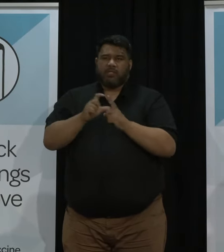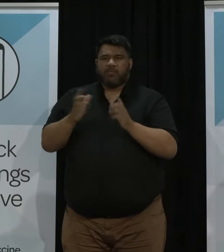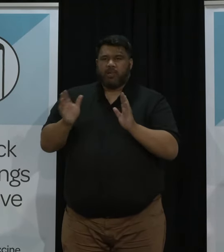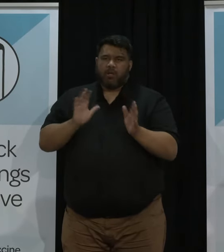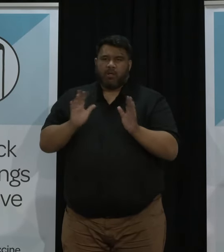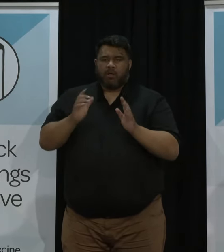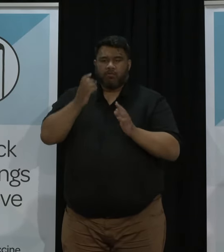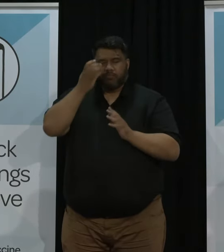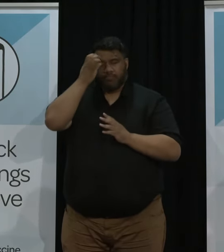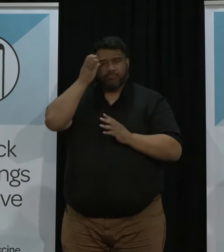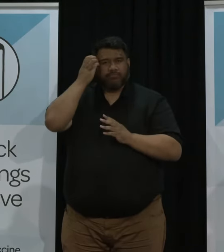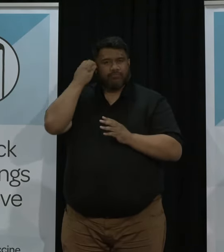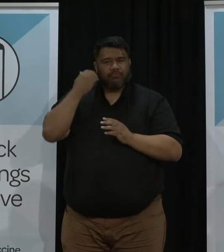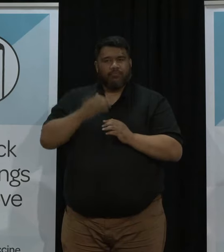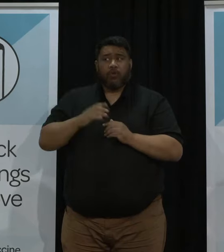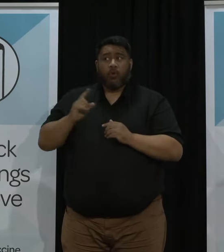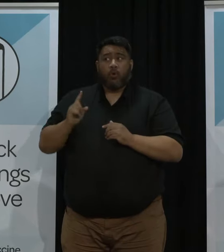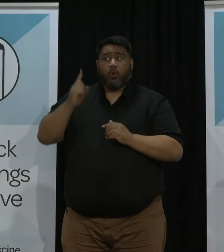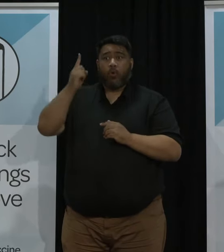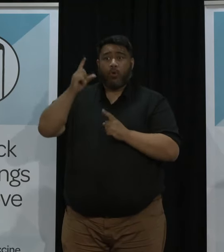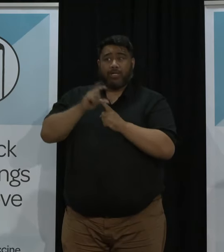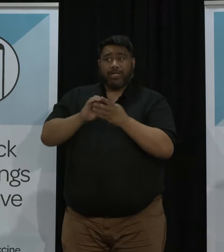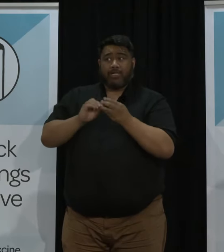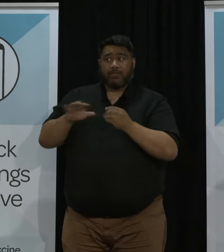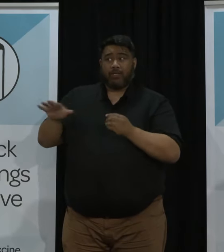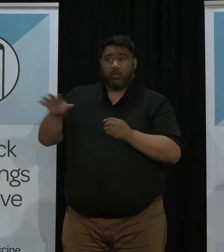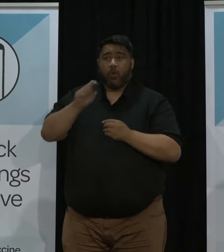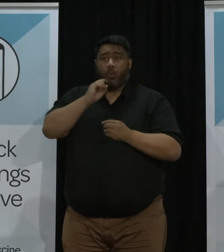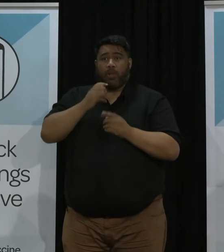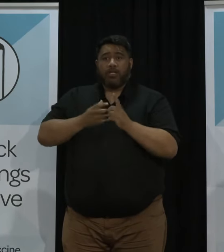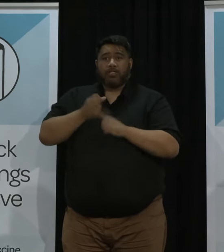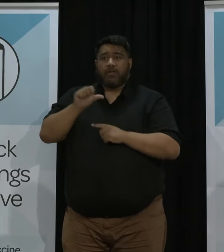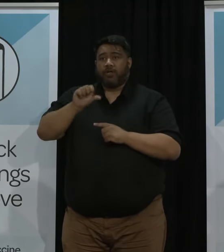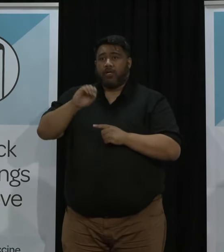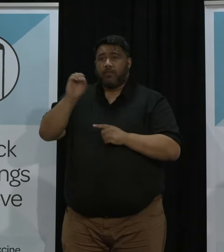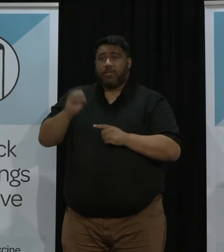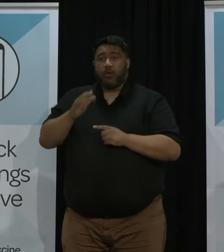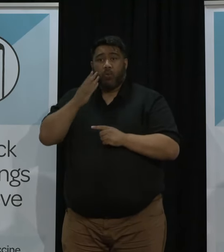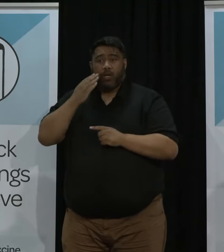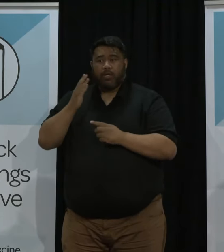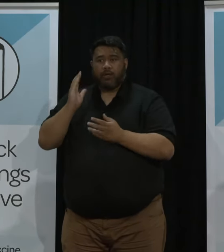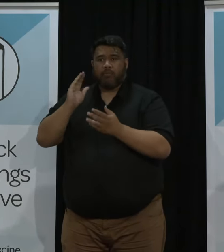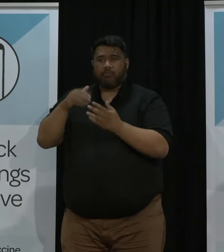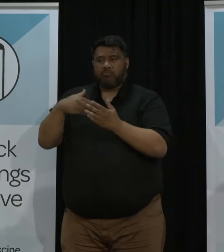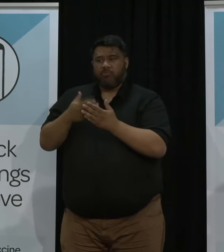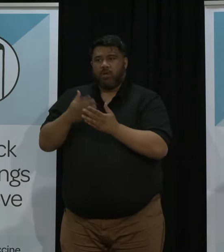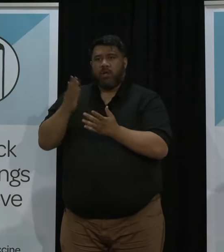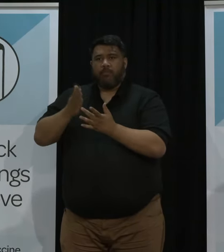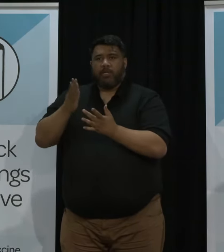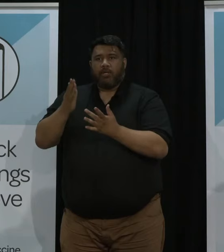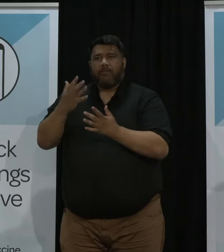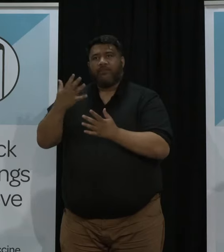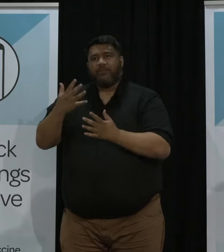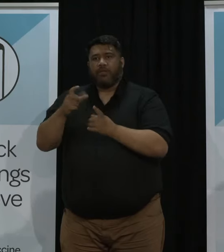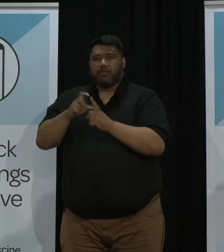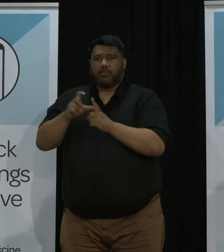All Auckland DHBs are projected to hit 90% by the 15th of December also